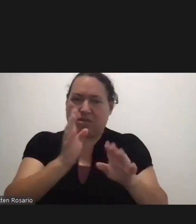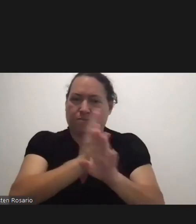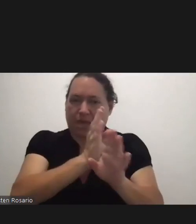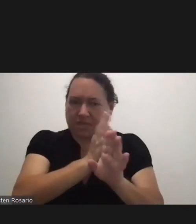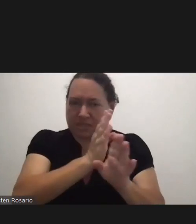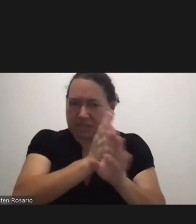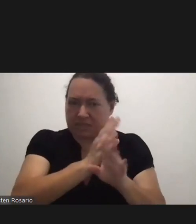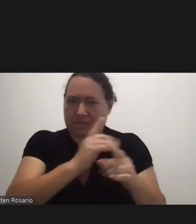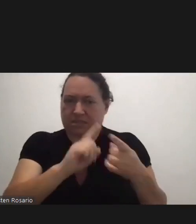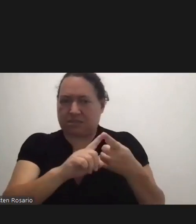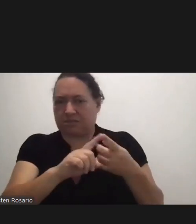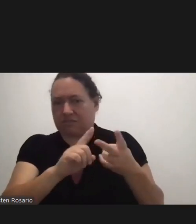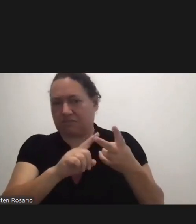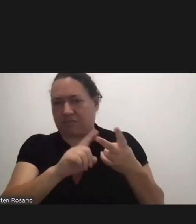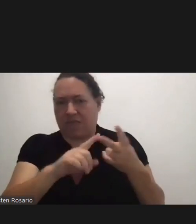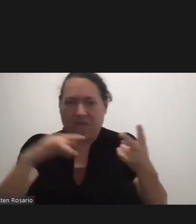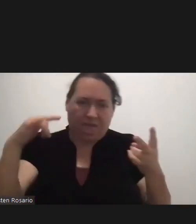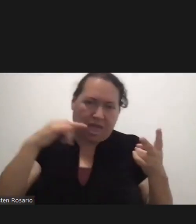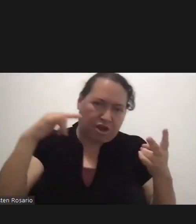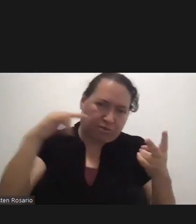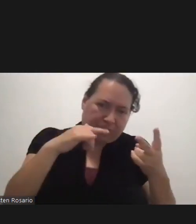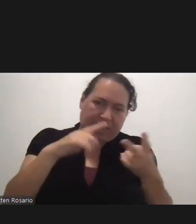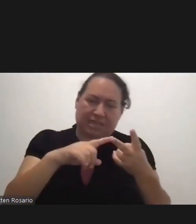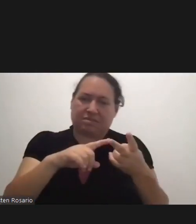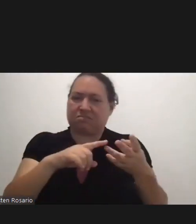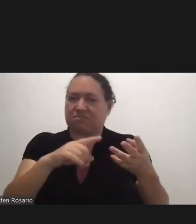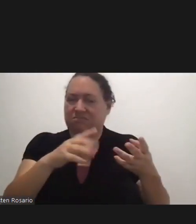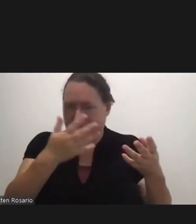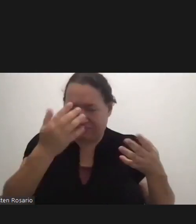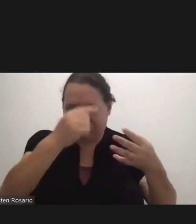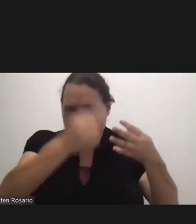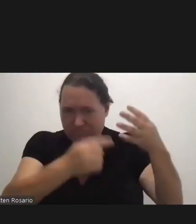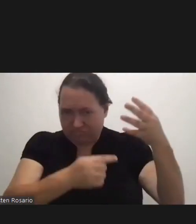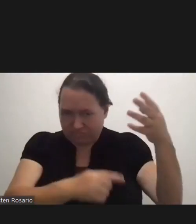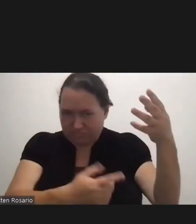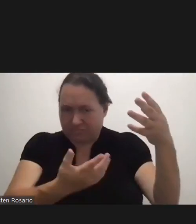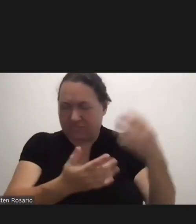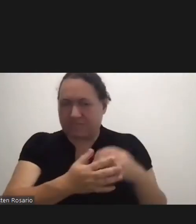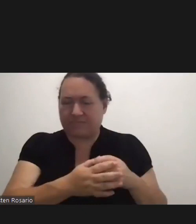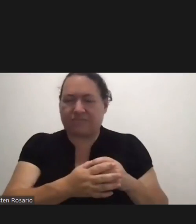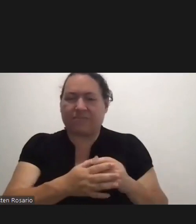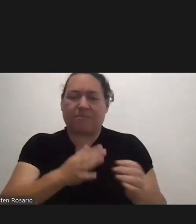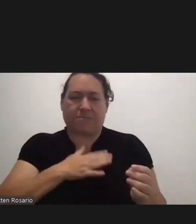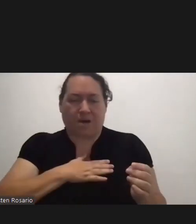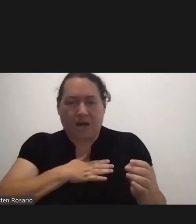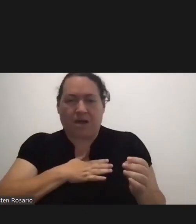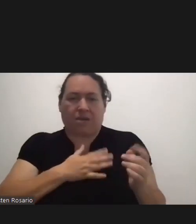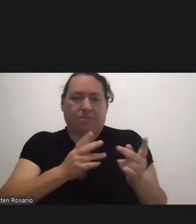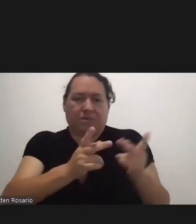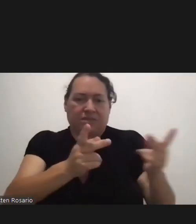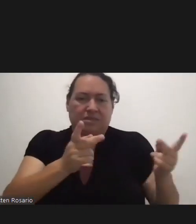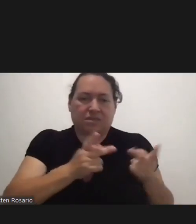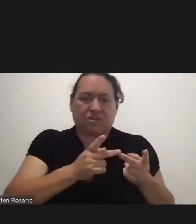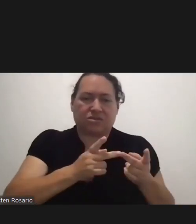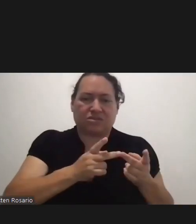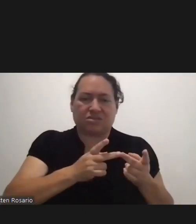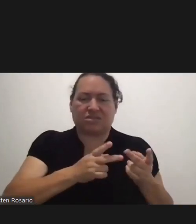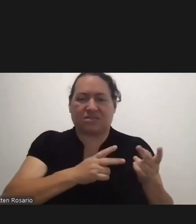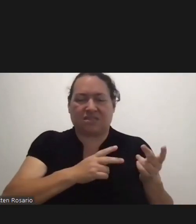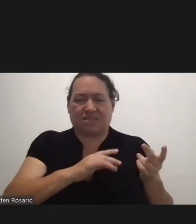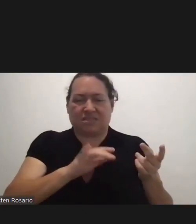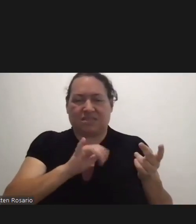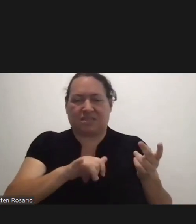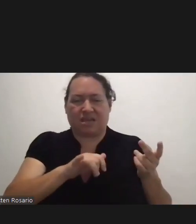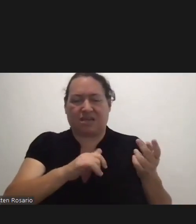And Airplanes And So For My Position Nester Lies In The Fact That